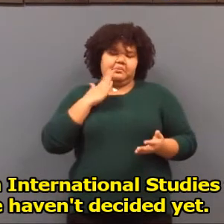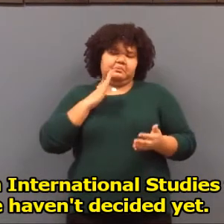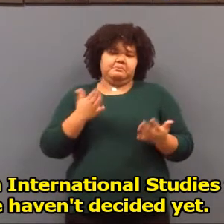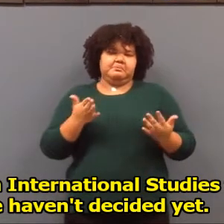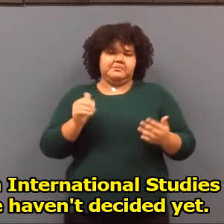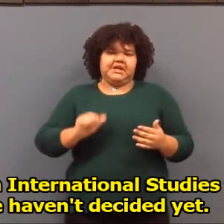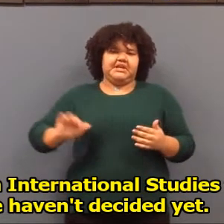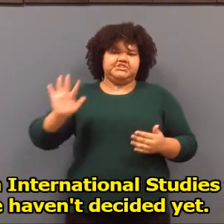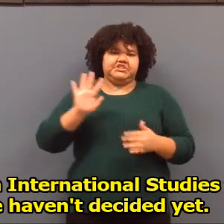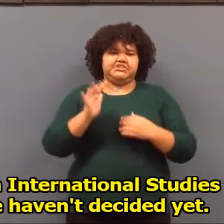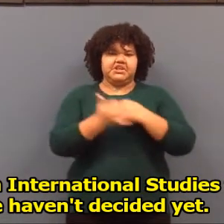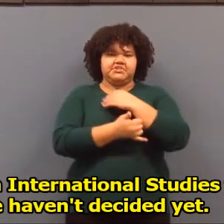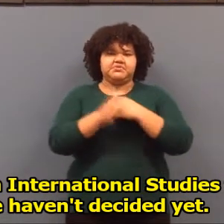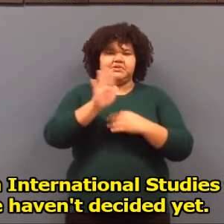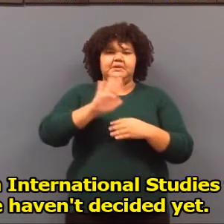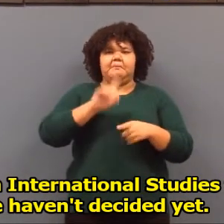but we haven't decided yet.